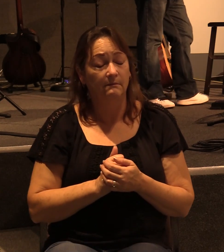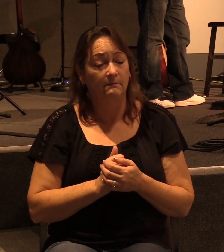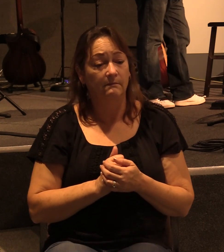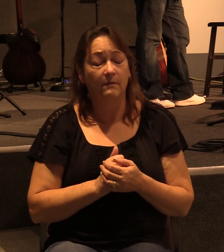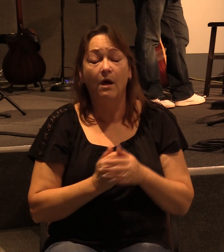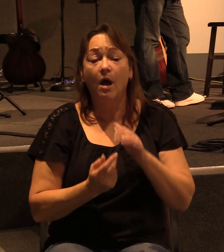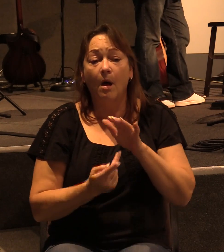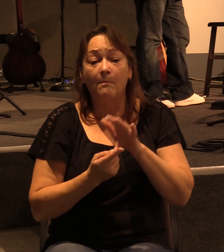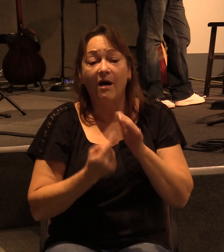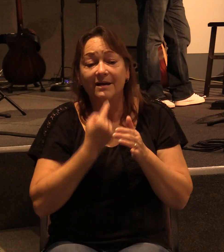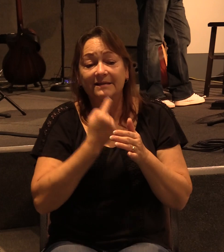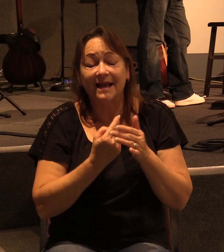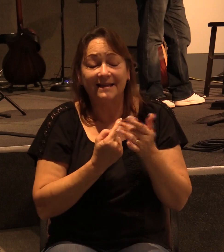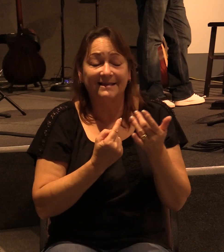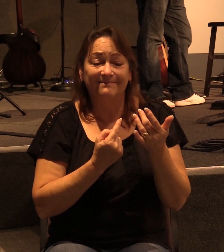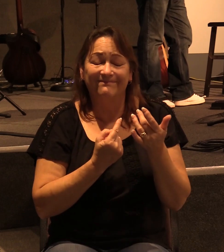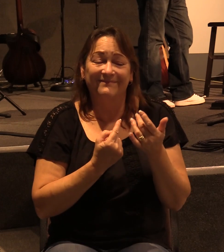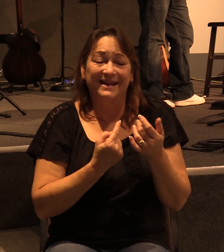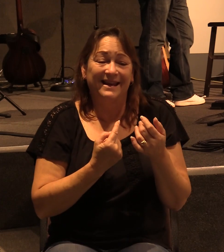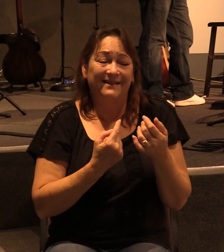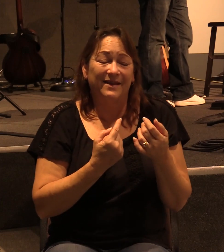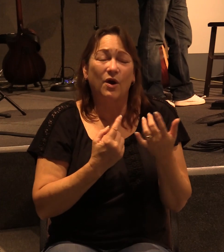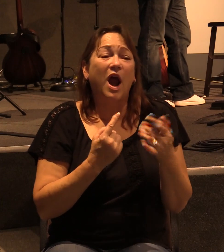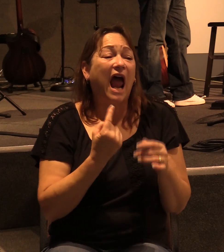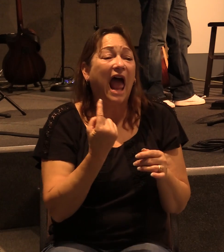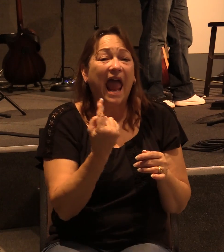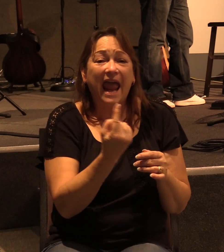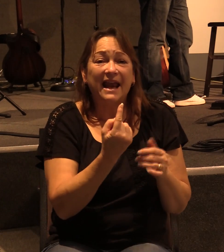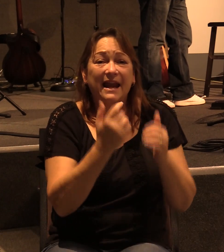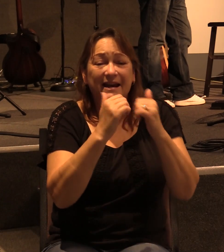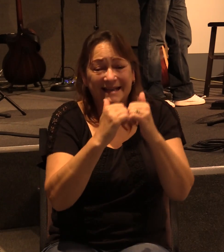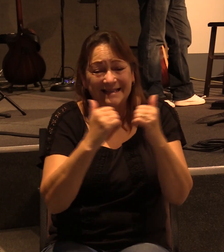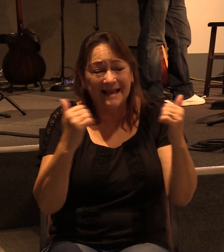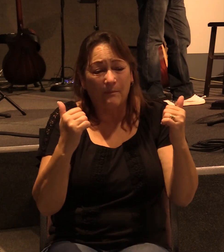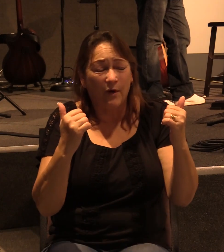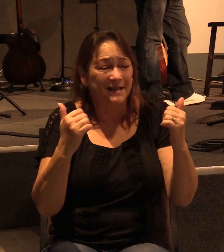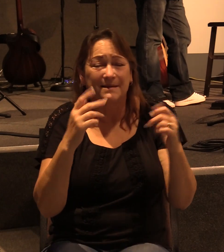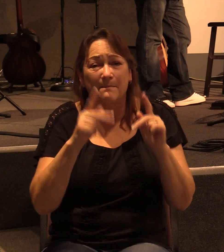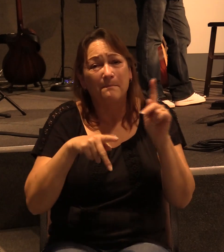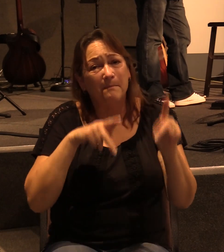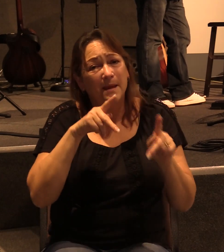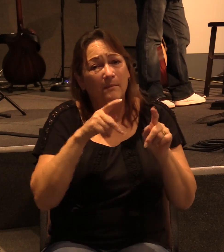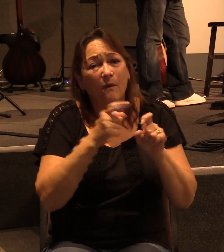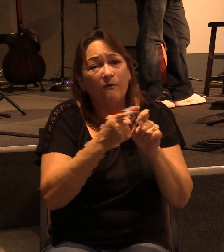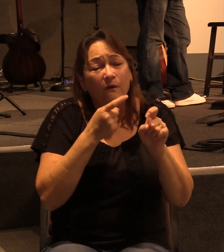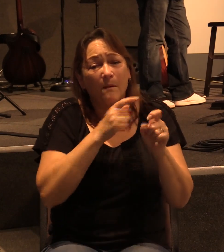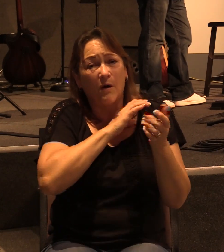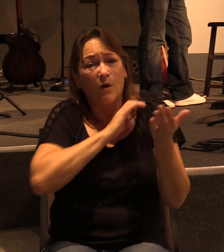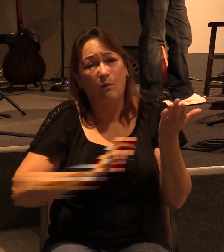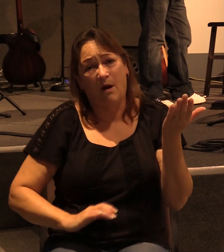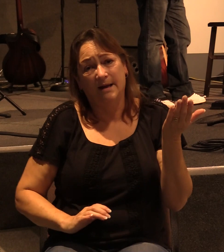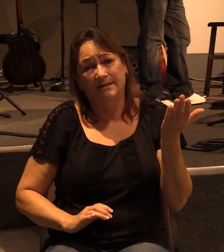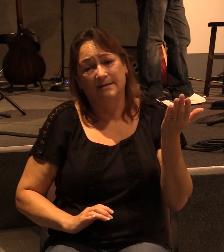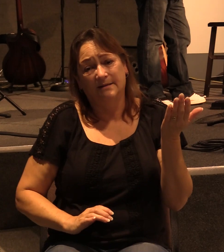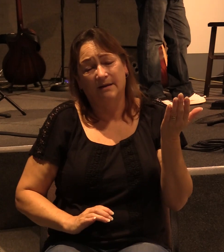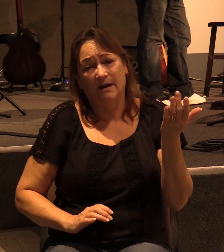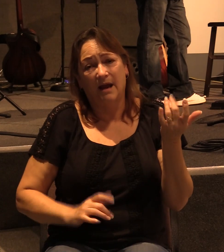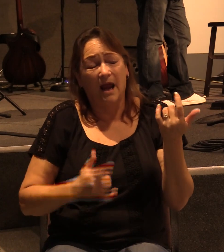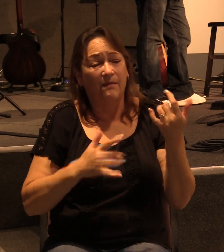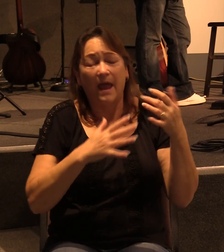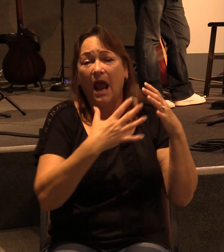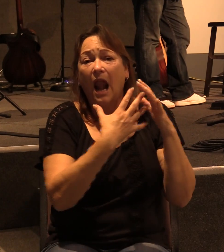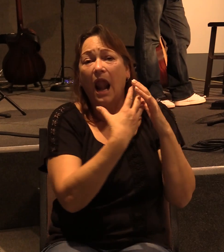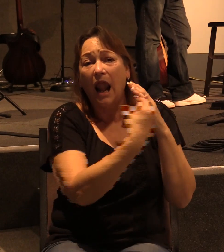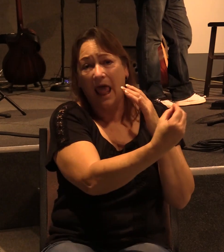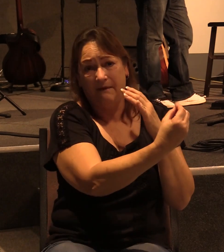Paul tells us that this in return is alienating them or separating them, okay, from Christ. And they've fallen